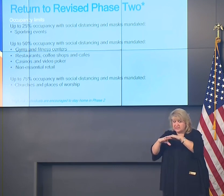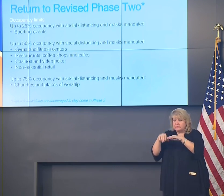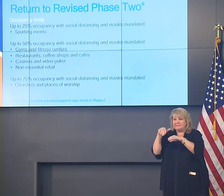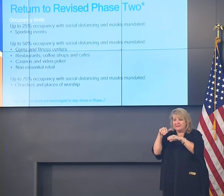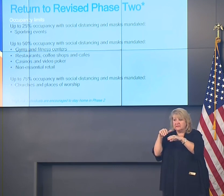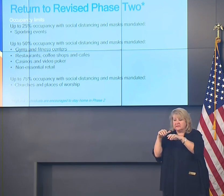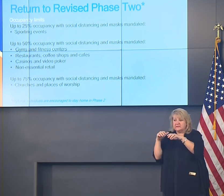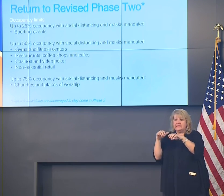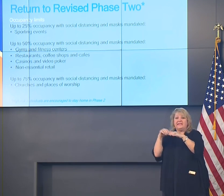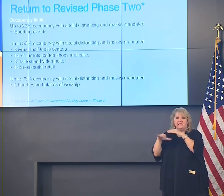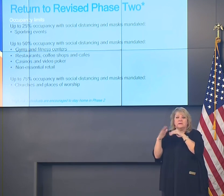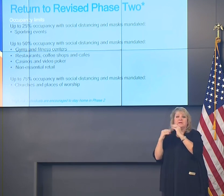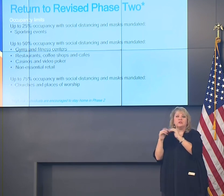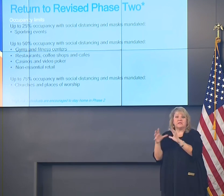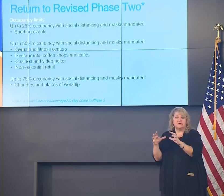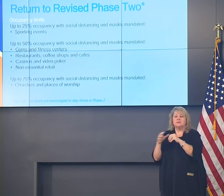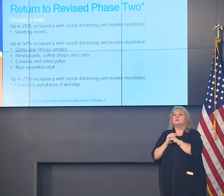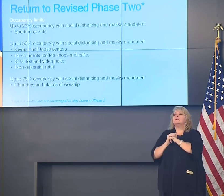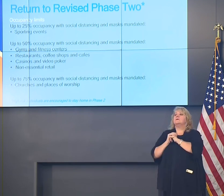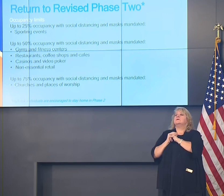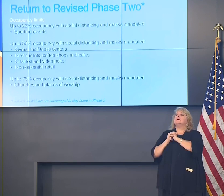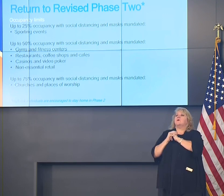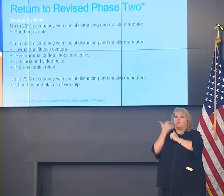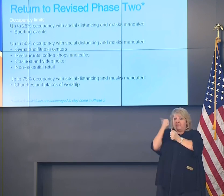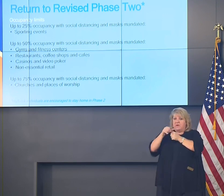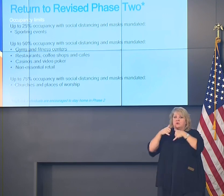not part of the same household.